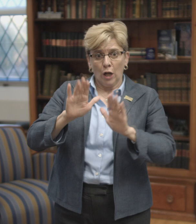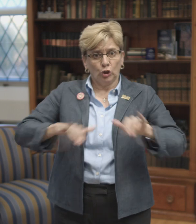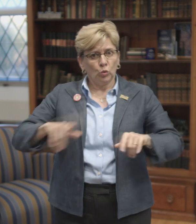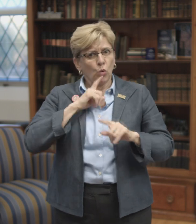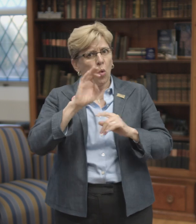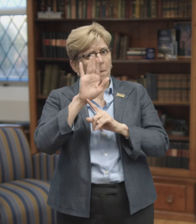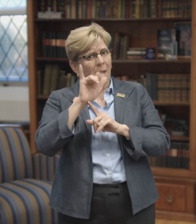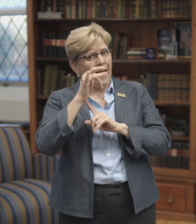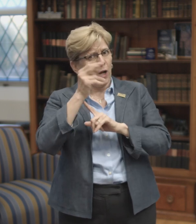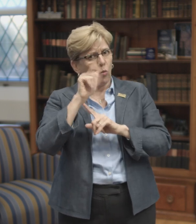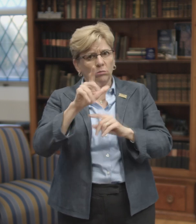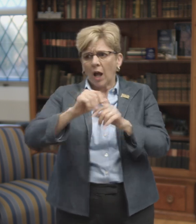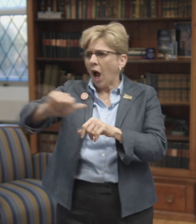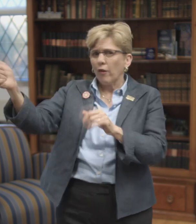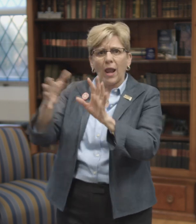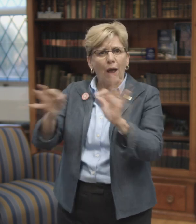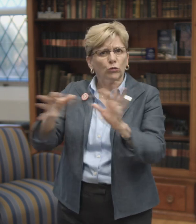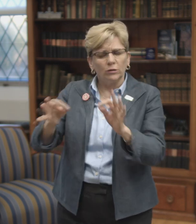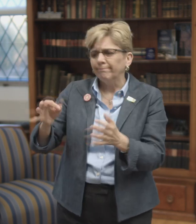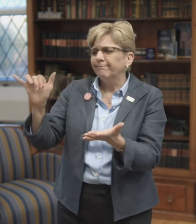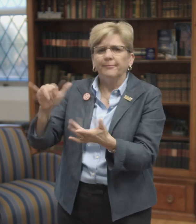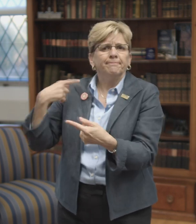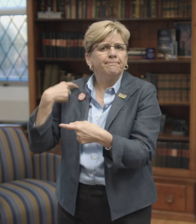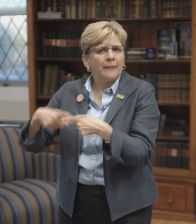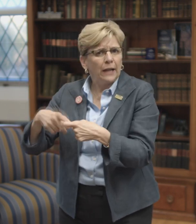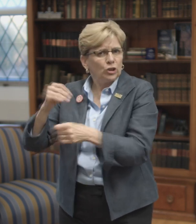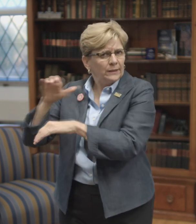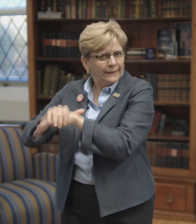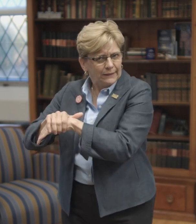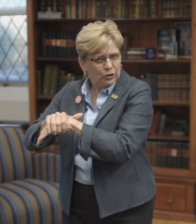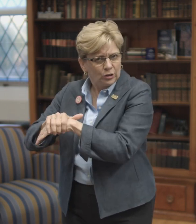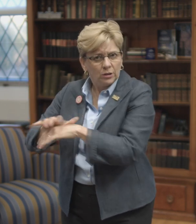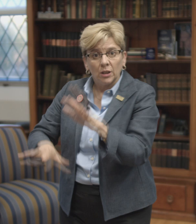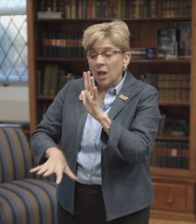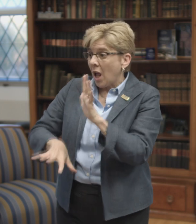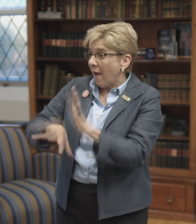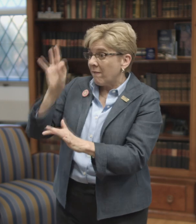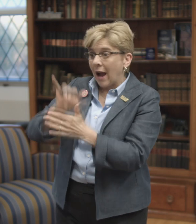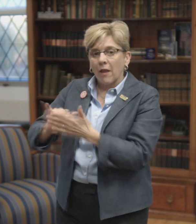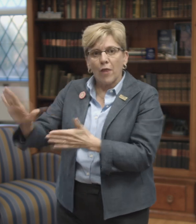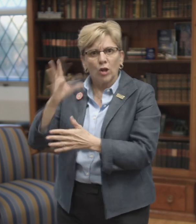We also know that children who are bilingual in other languages, to spoken languages like Spanish and English.